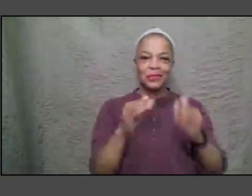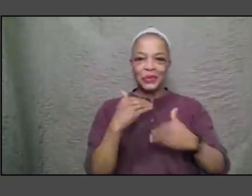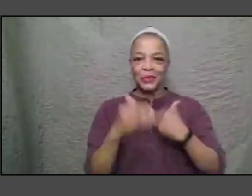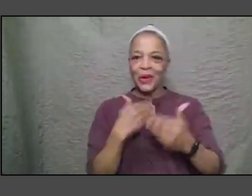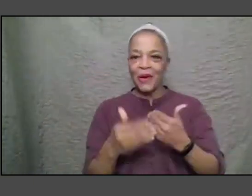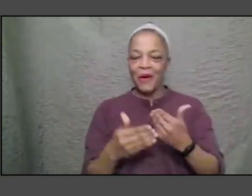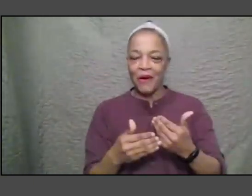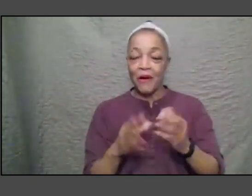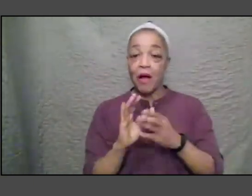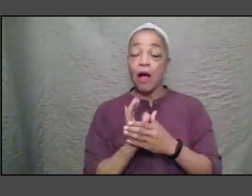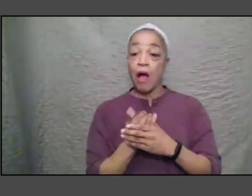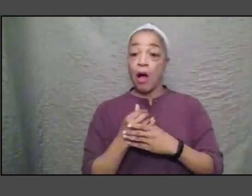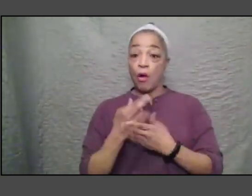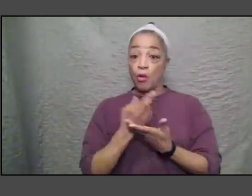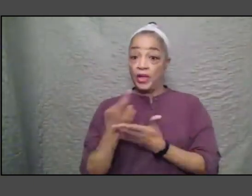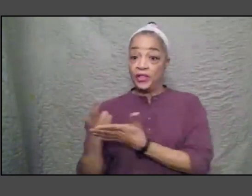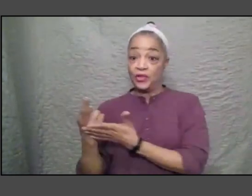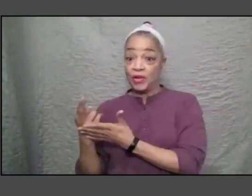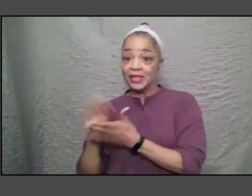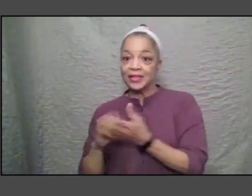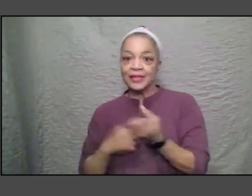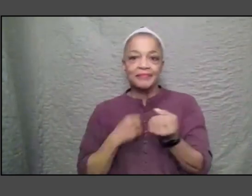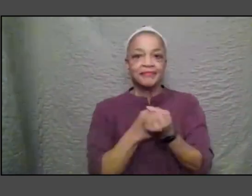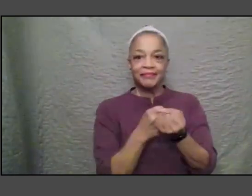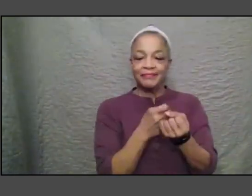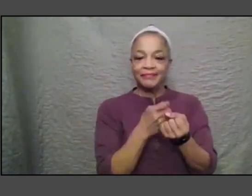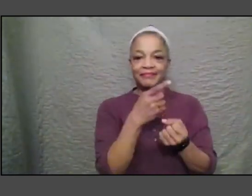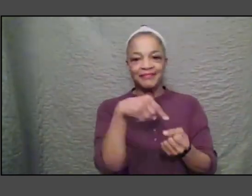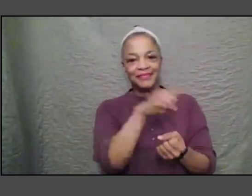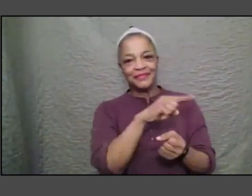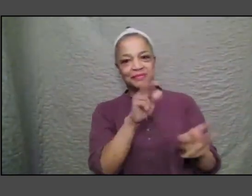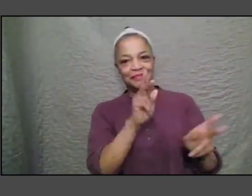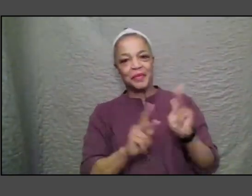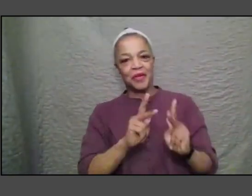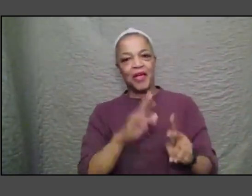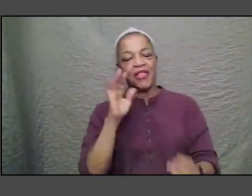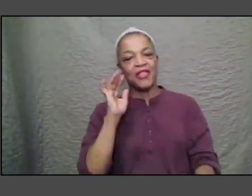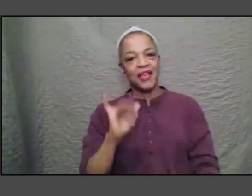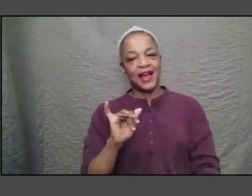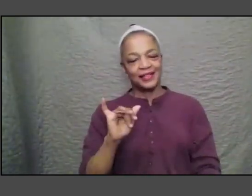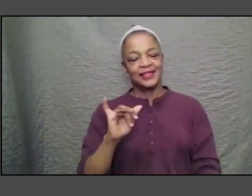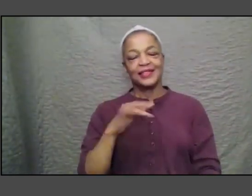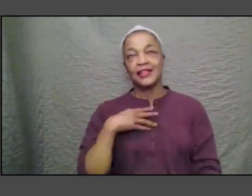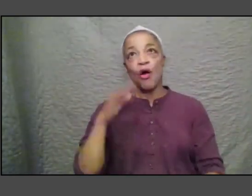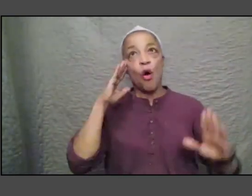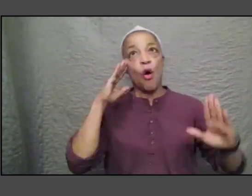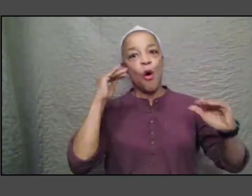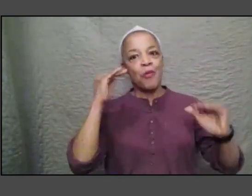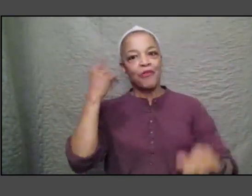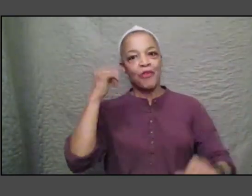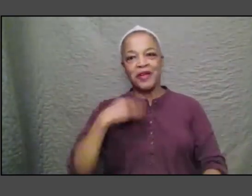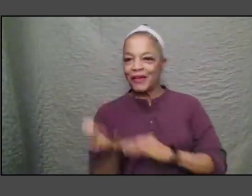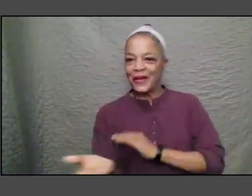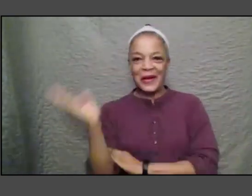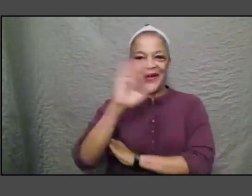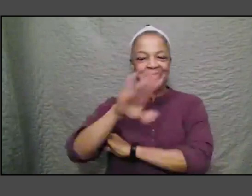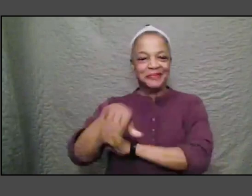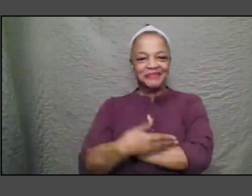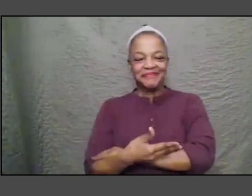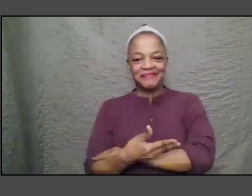let them do um that is you know a hopeful thing all day long um when I think about also